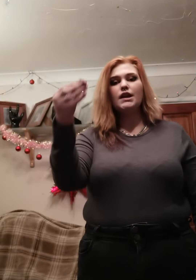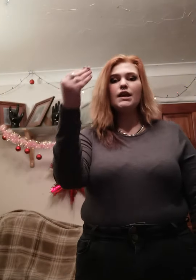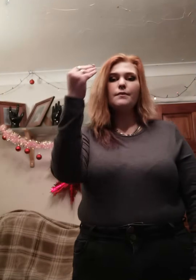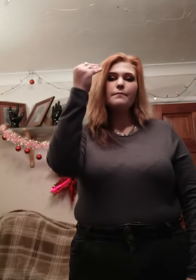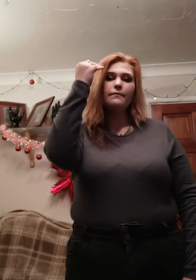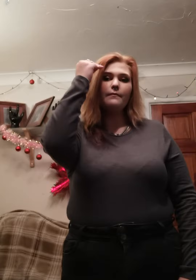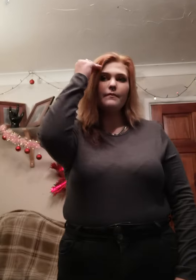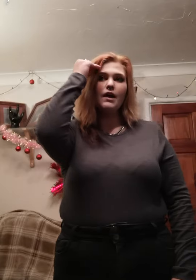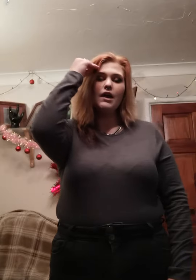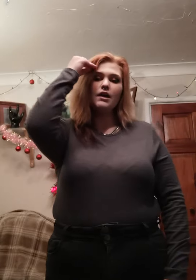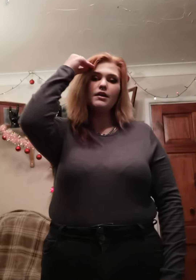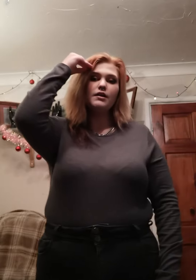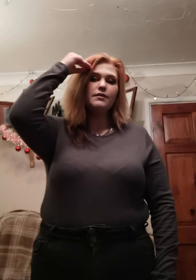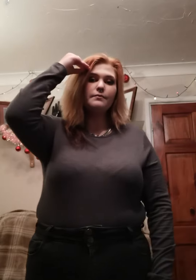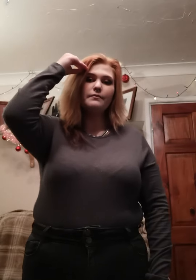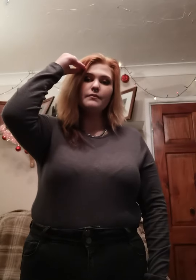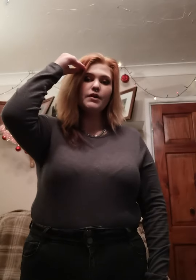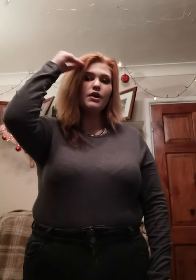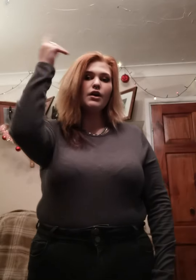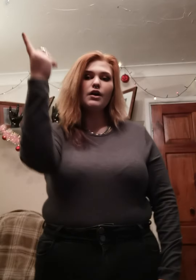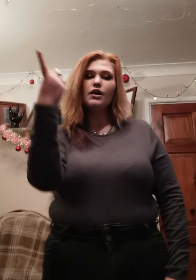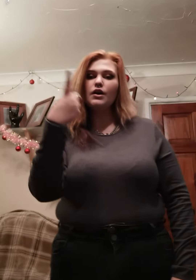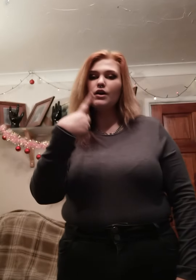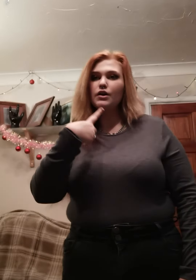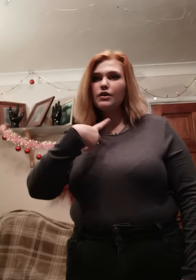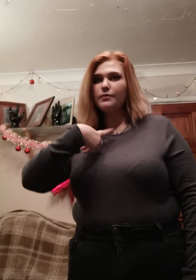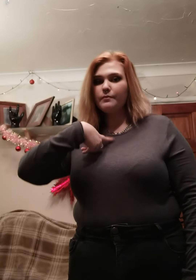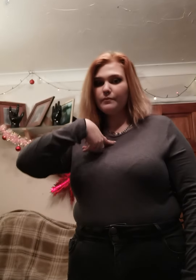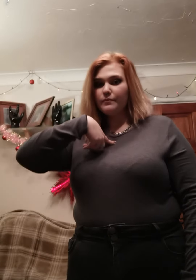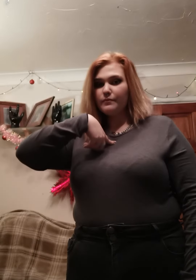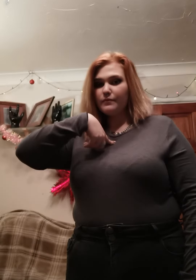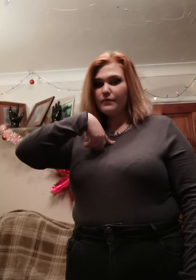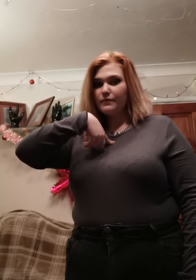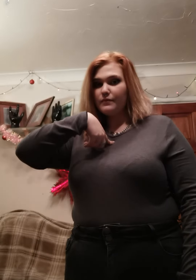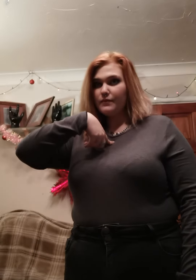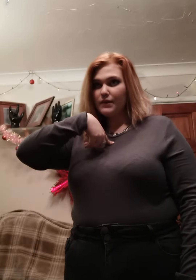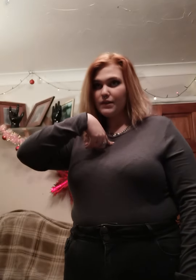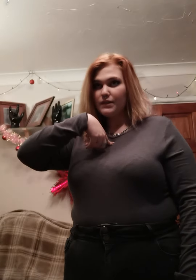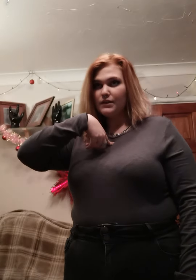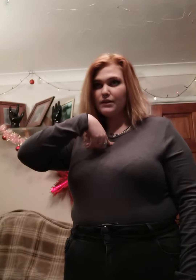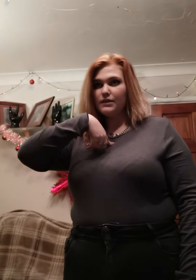Remember me.